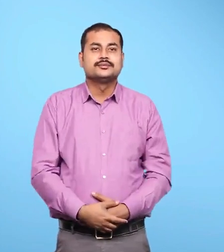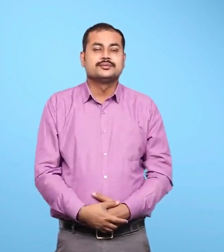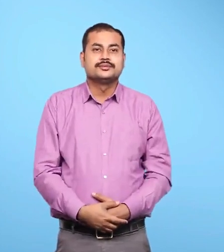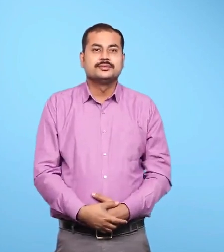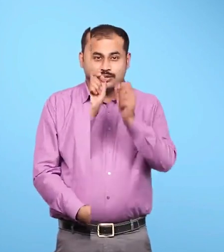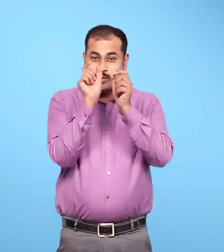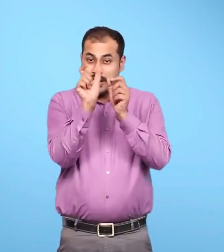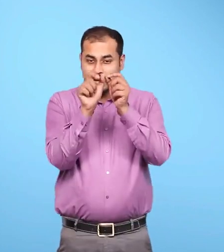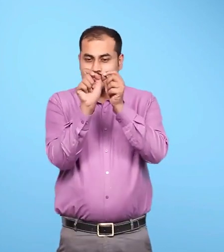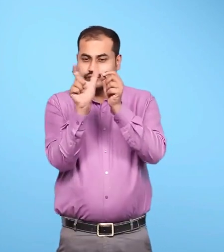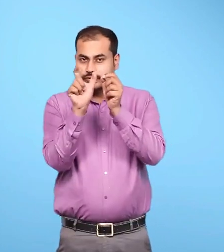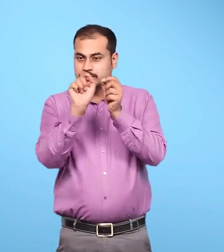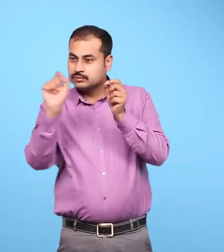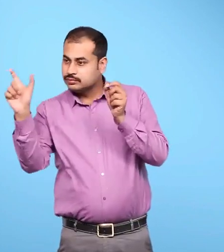Give the full forms of